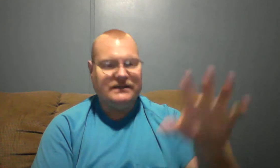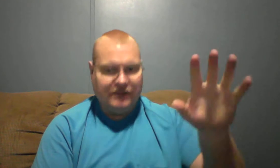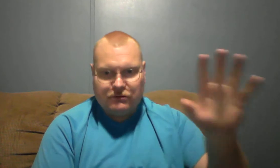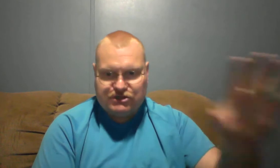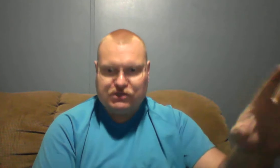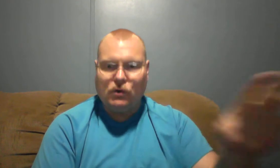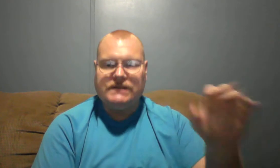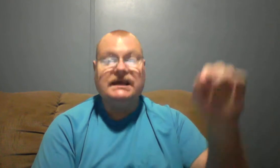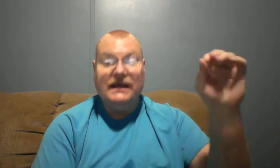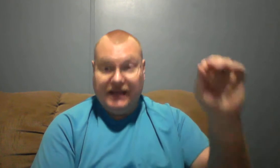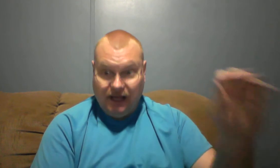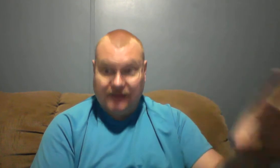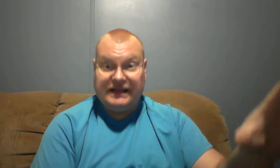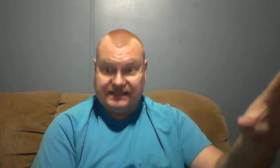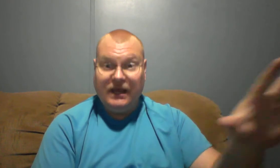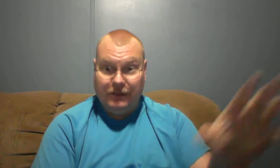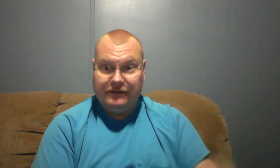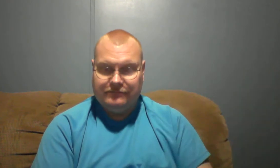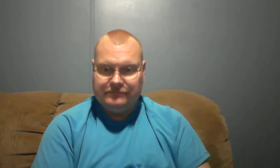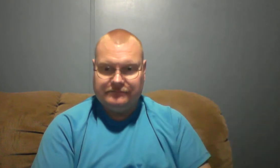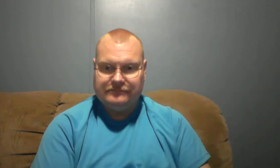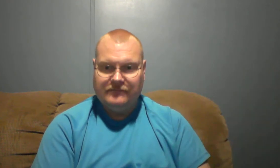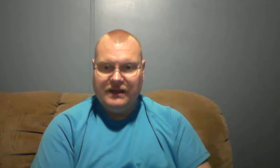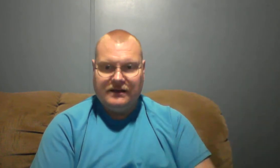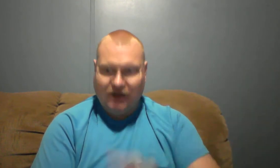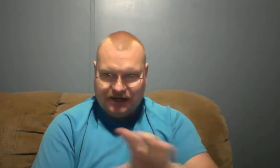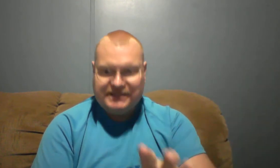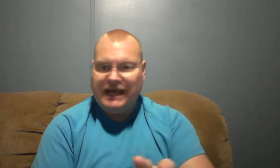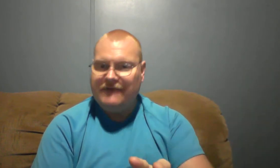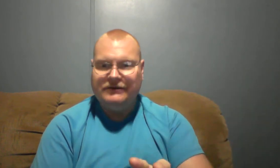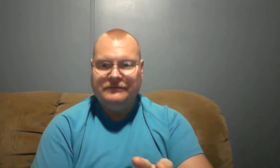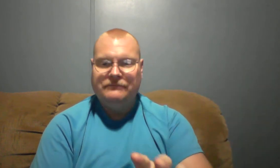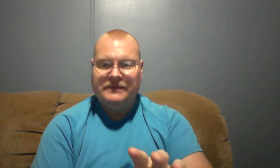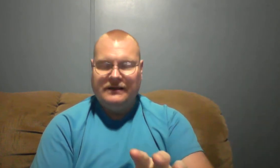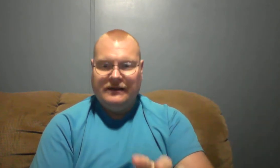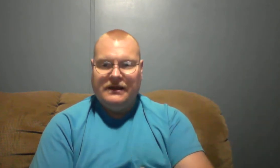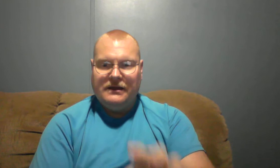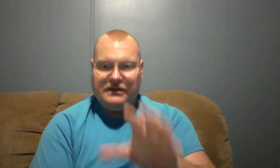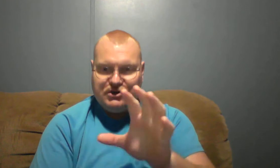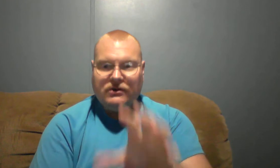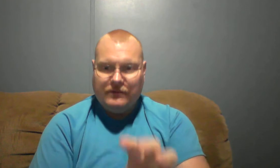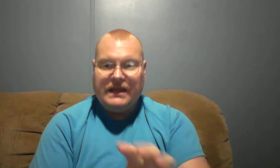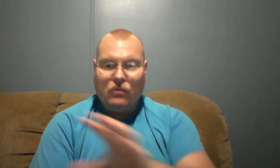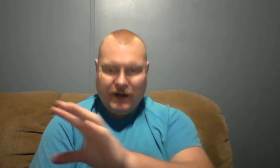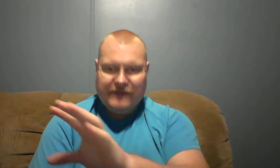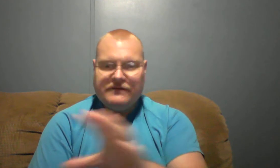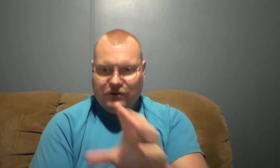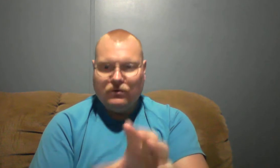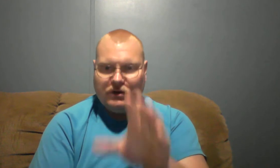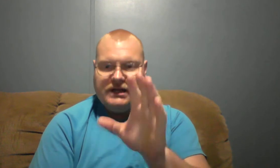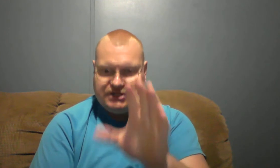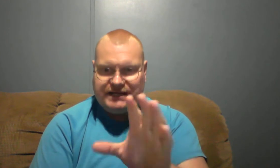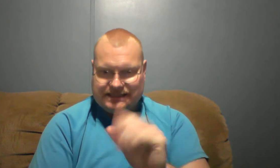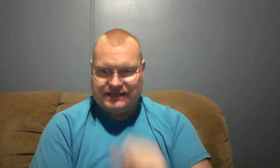those joys that's coming. Not just heaven, that you're going to be wherever the Lord Jesus is.